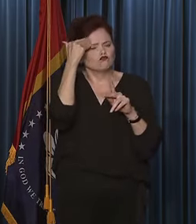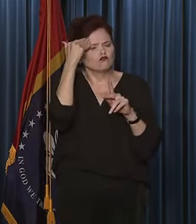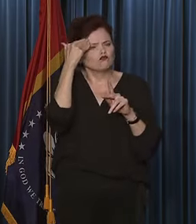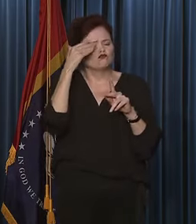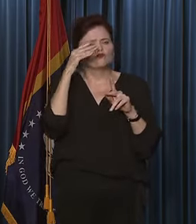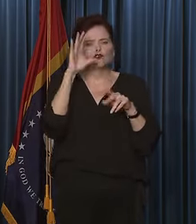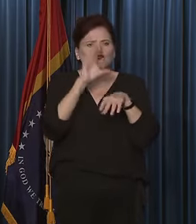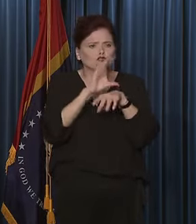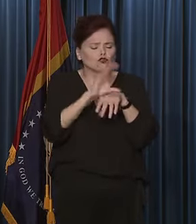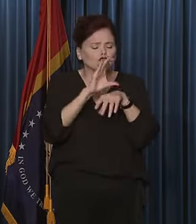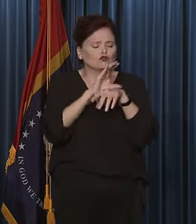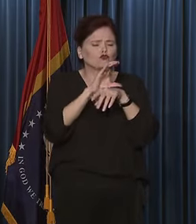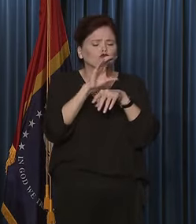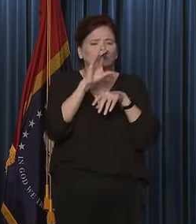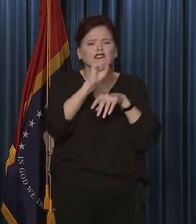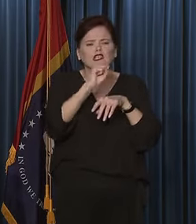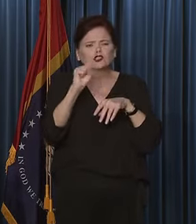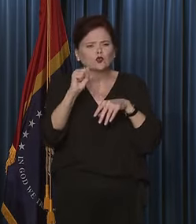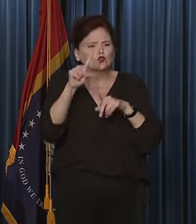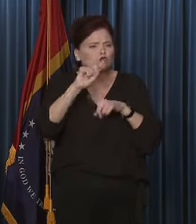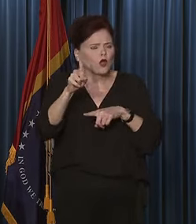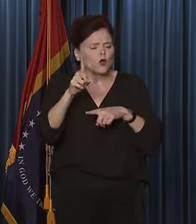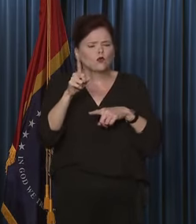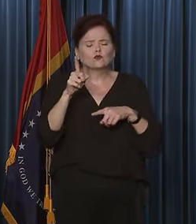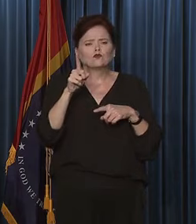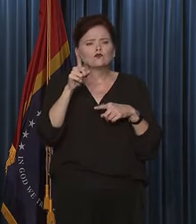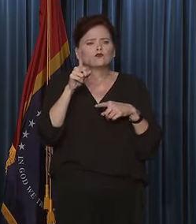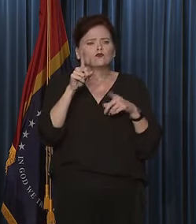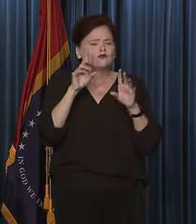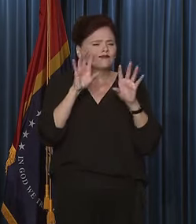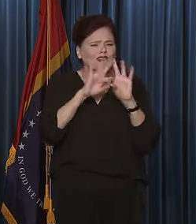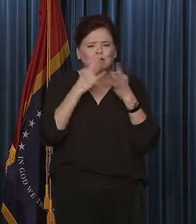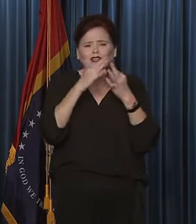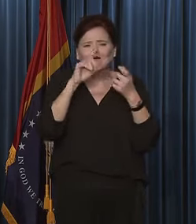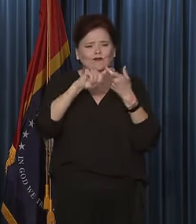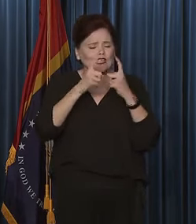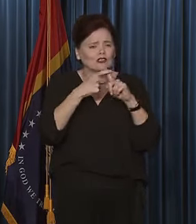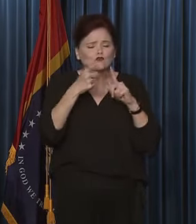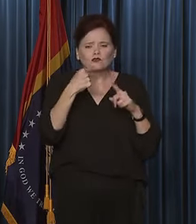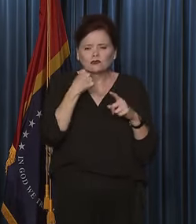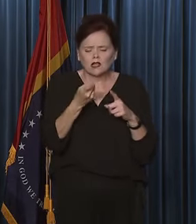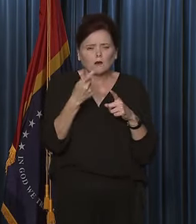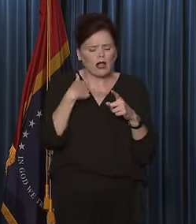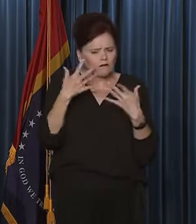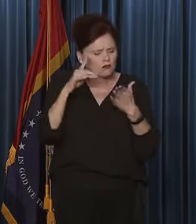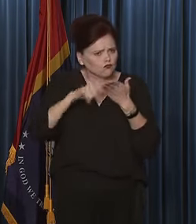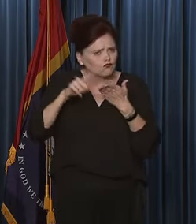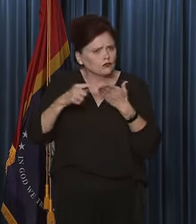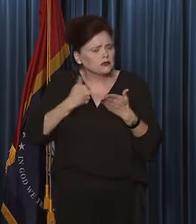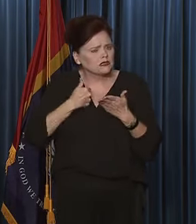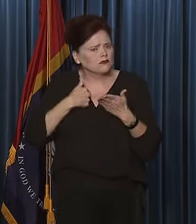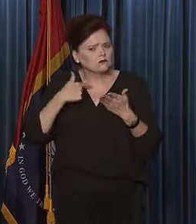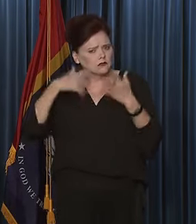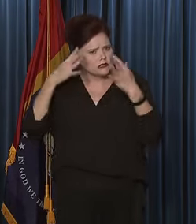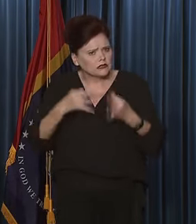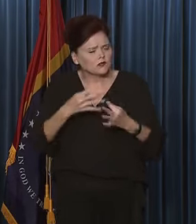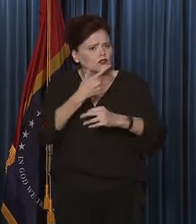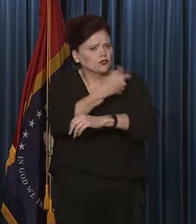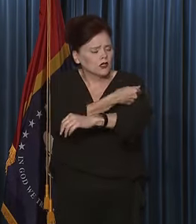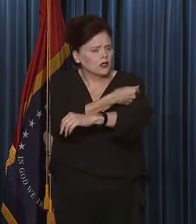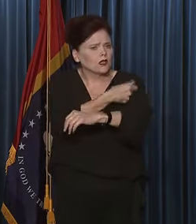the people you go to Sunday school with, and you simply say, look, I've done this research, what research have you done, and talk to them, I made a decision to get